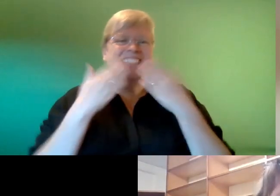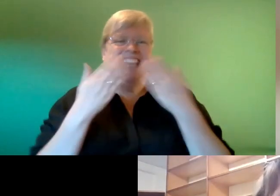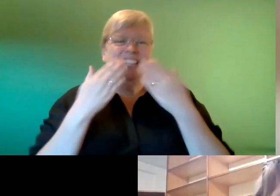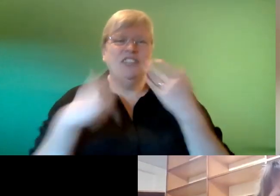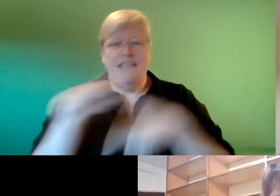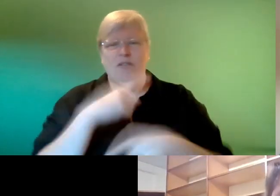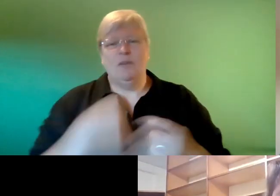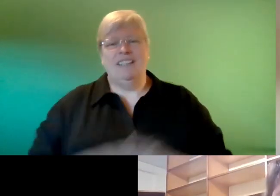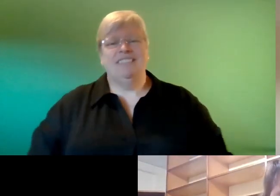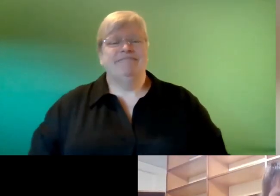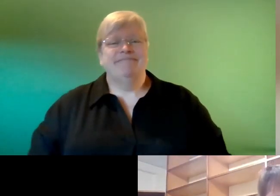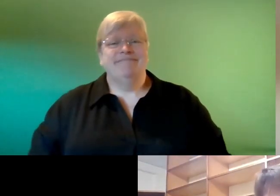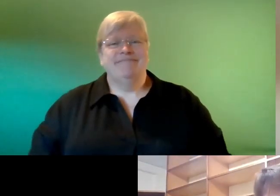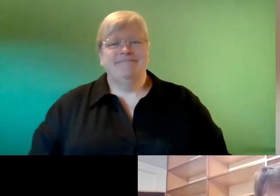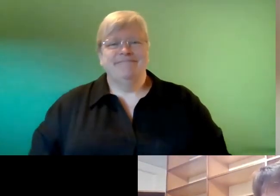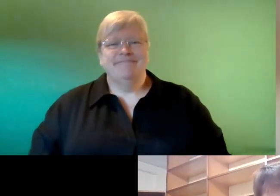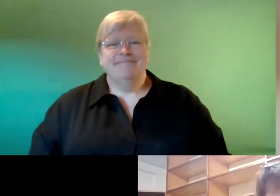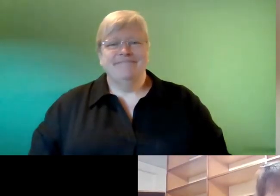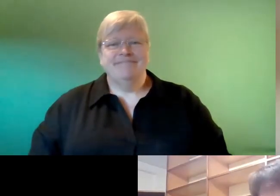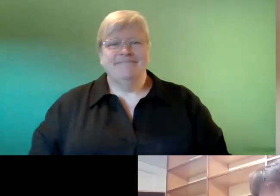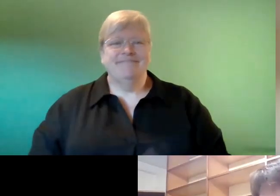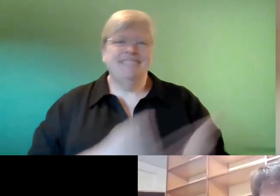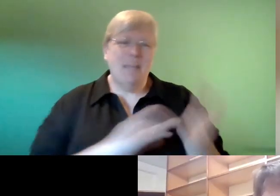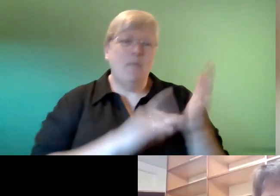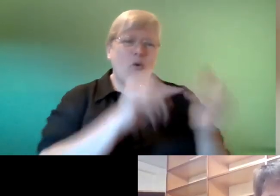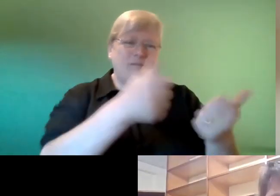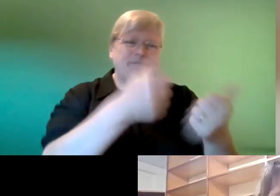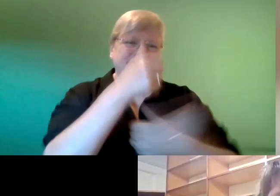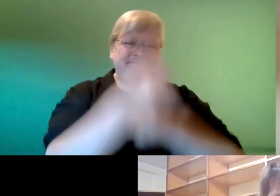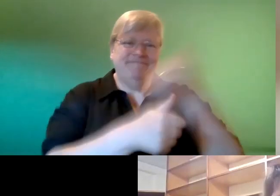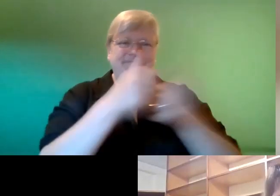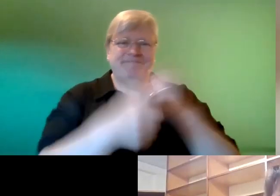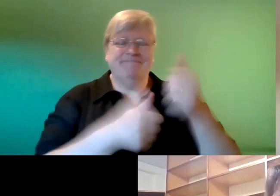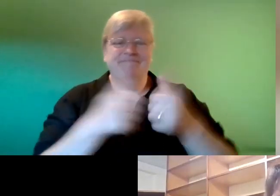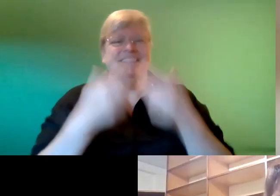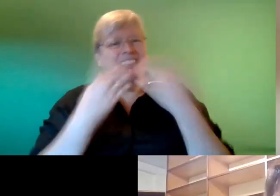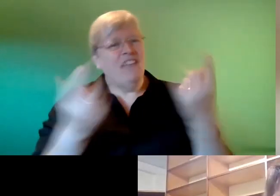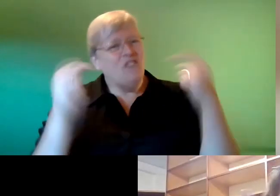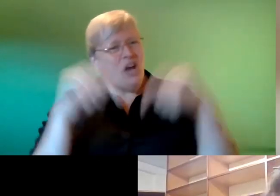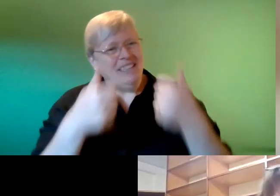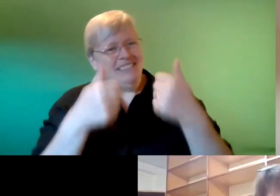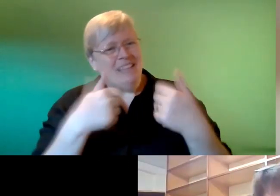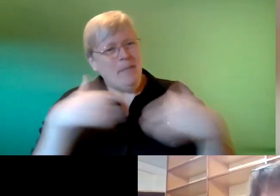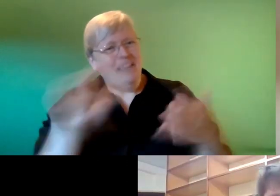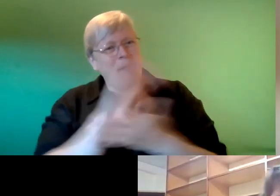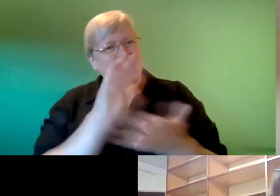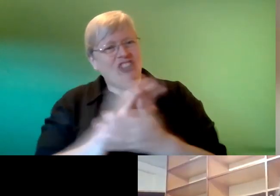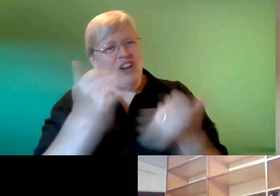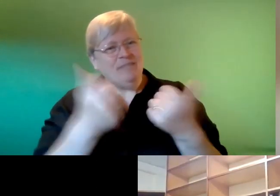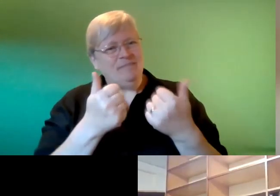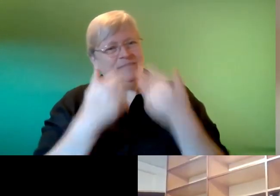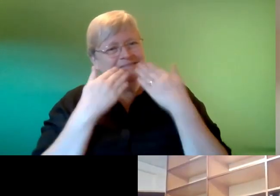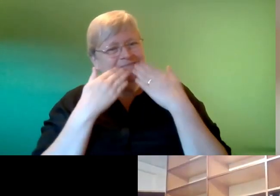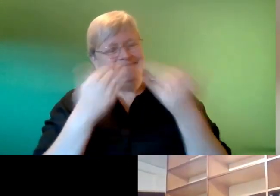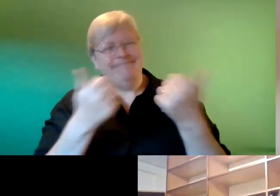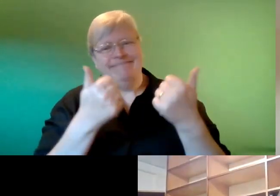to all our wonderful readers and and to you mo and yes thank you very very very much for coming it's it's been a pleasure cheers thank you very